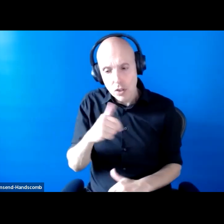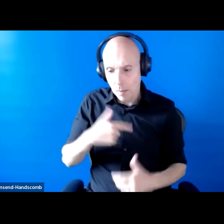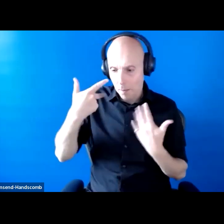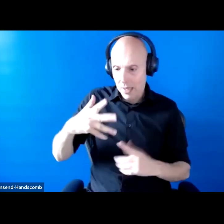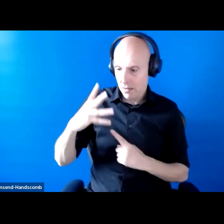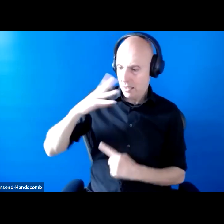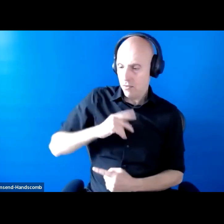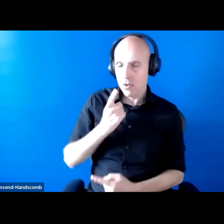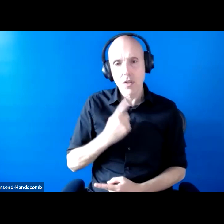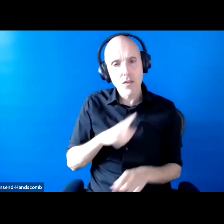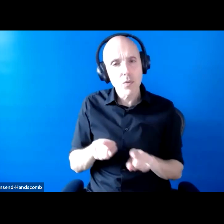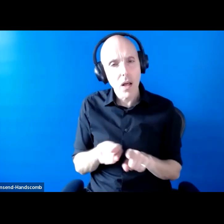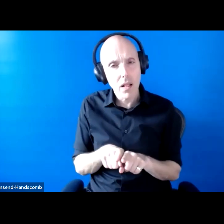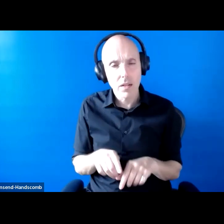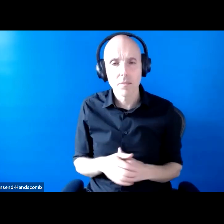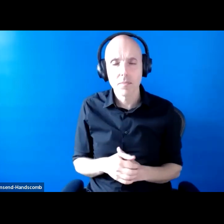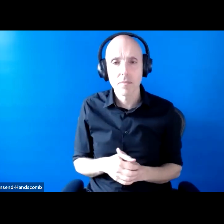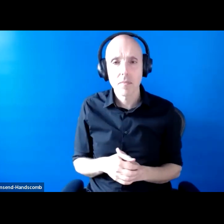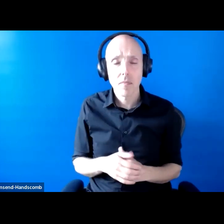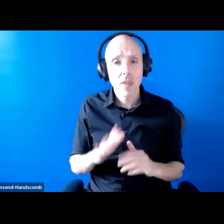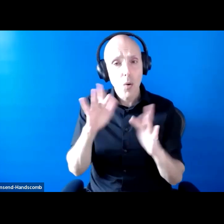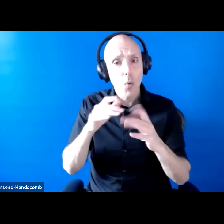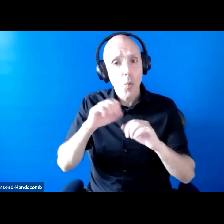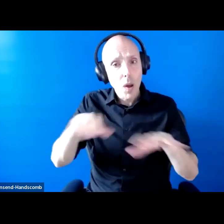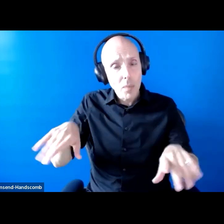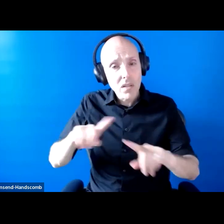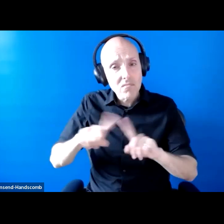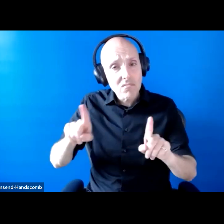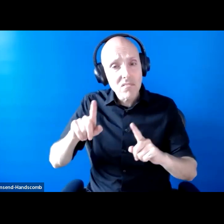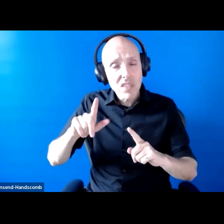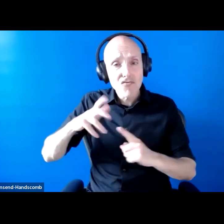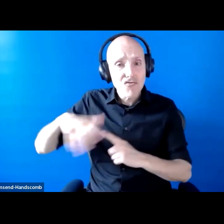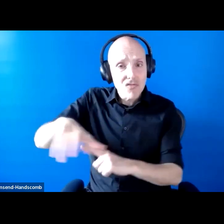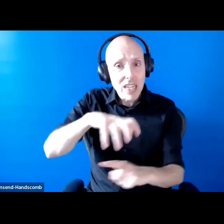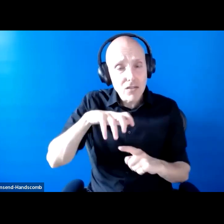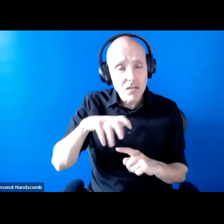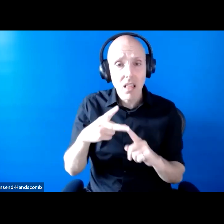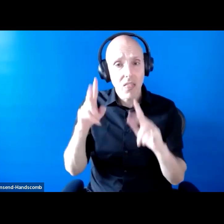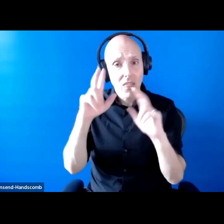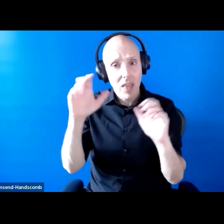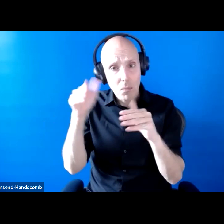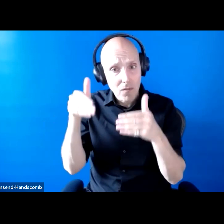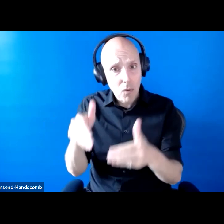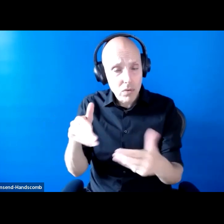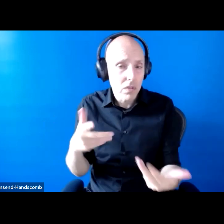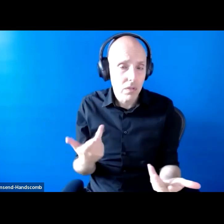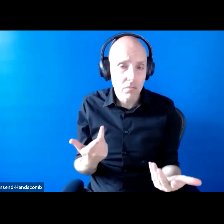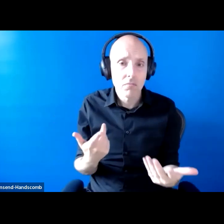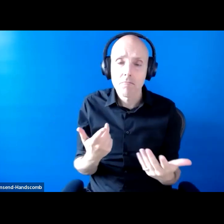Webinars in this series will have a range of different regional and or thematic focus, exploring the various dimensions of how this